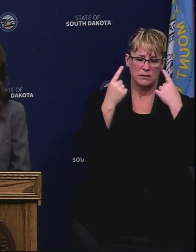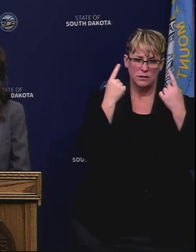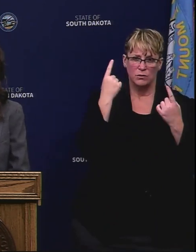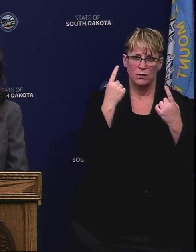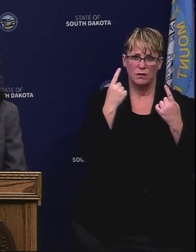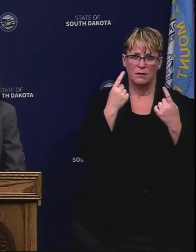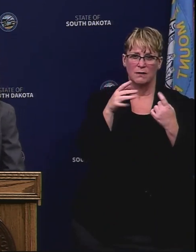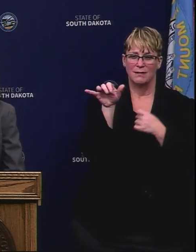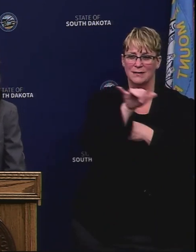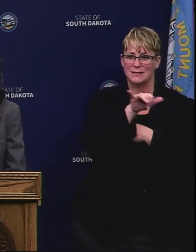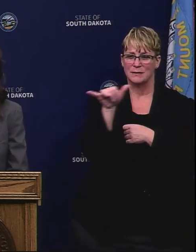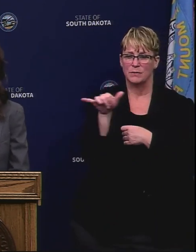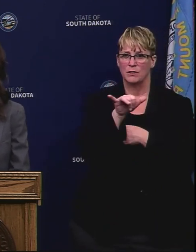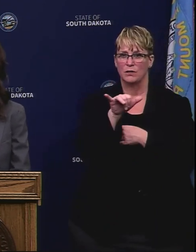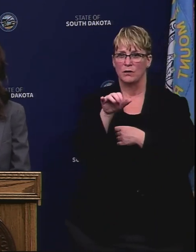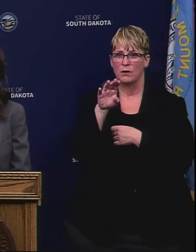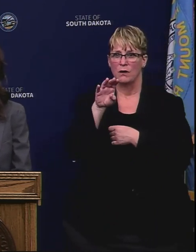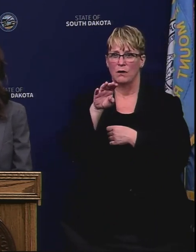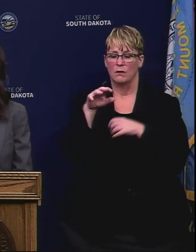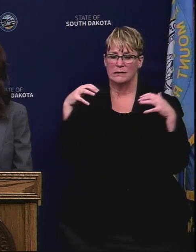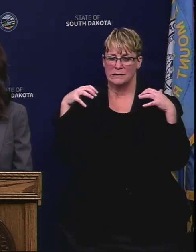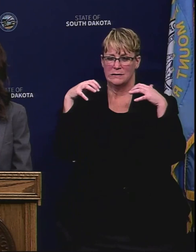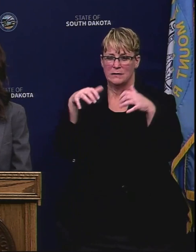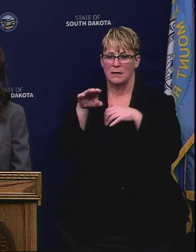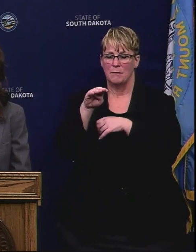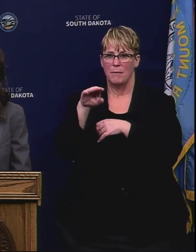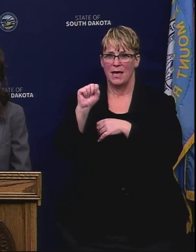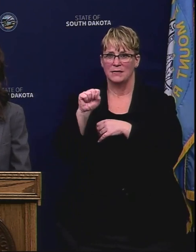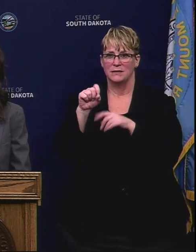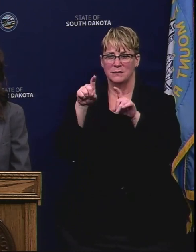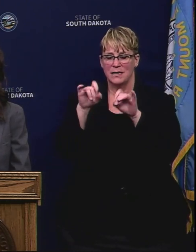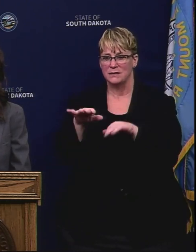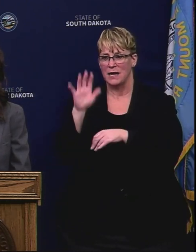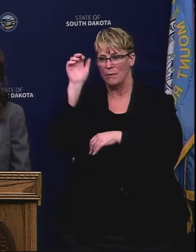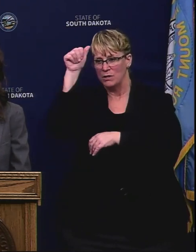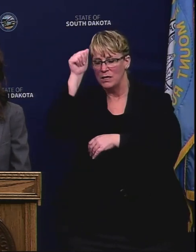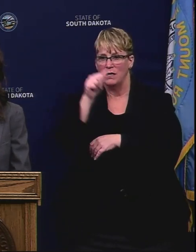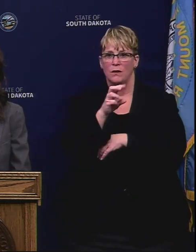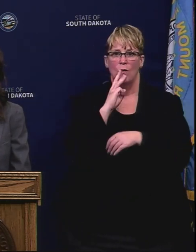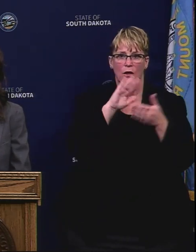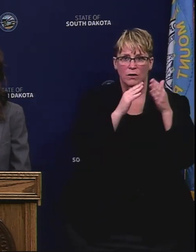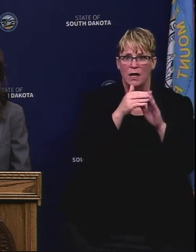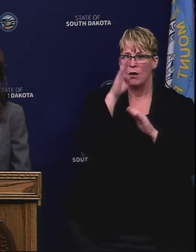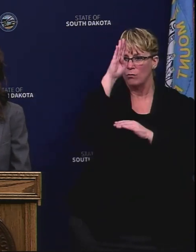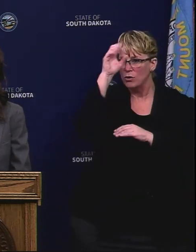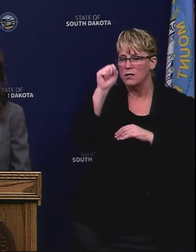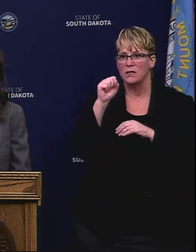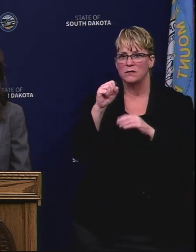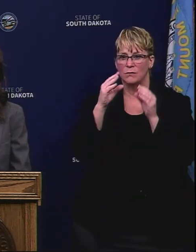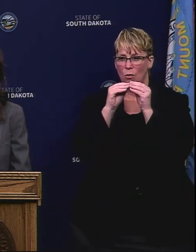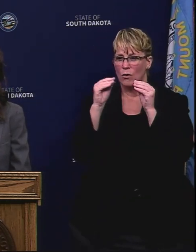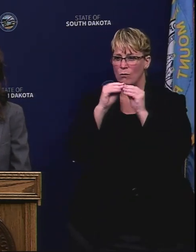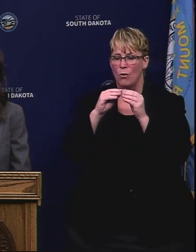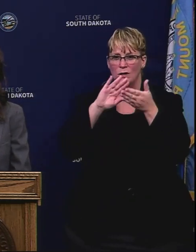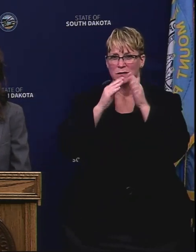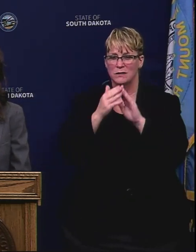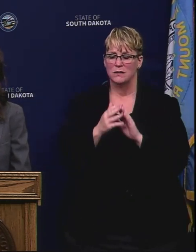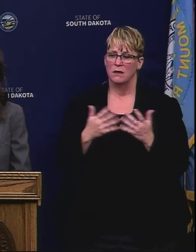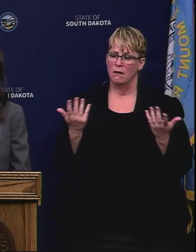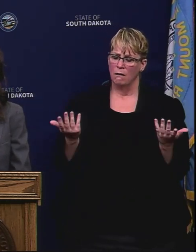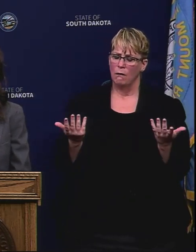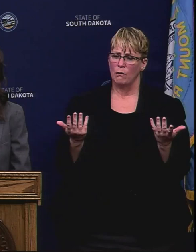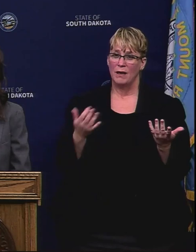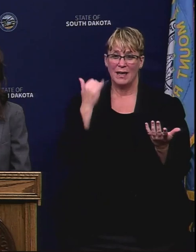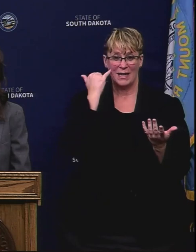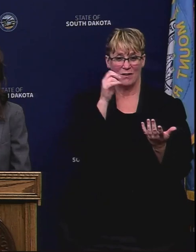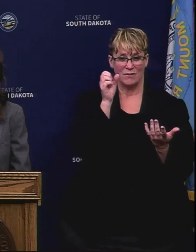similar mass tests in other communities like Aberdeen, Yankton, Mitchell, Watertown and Brookings and what would